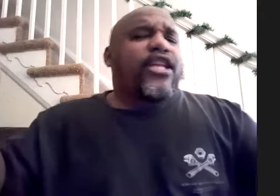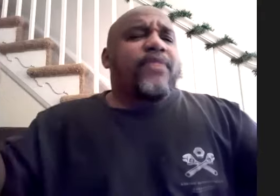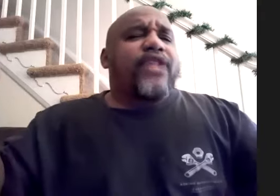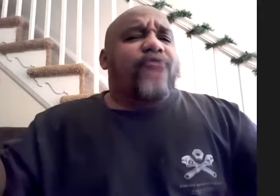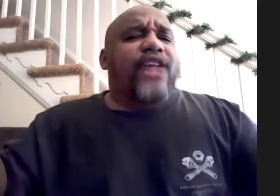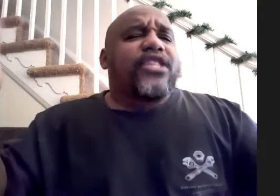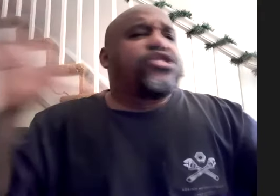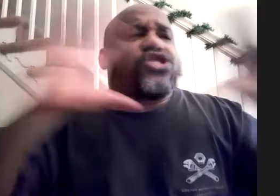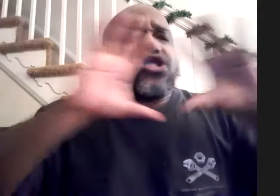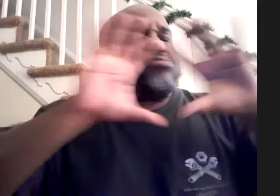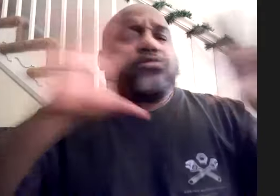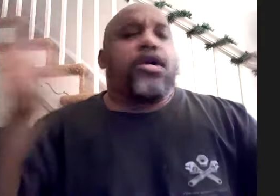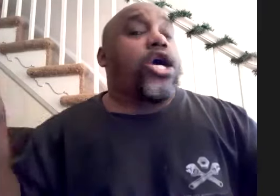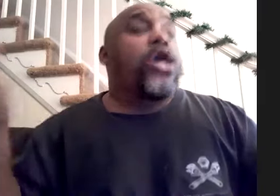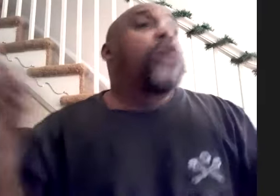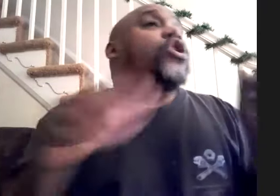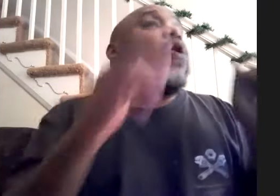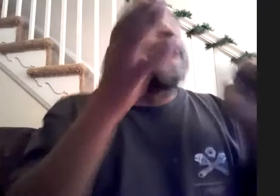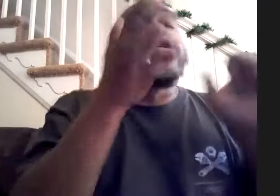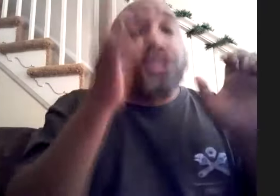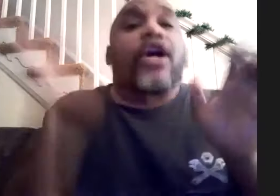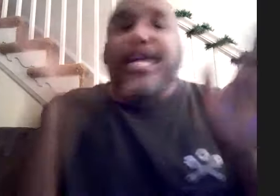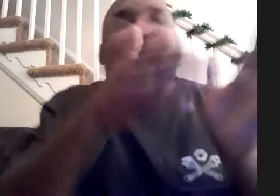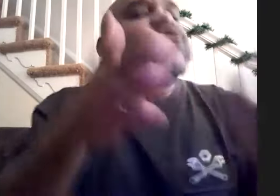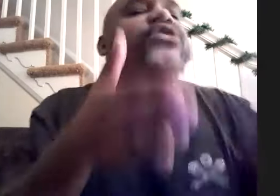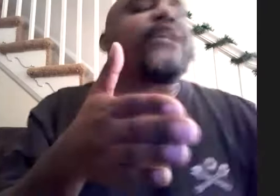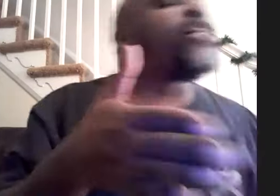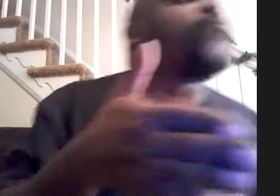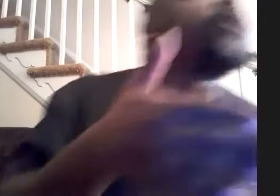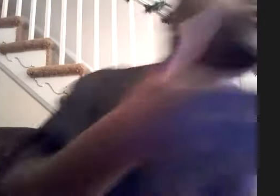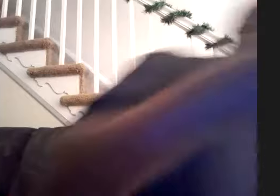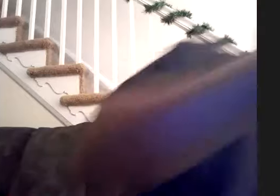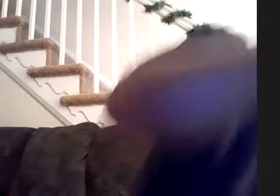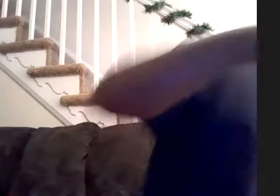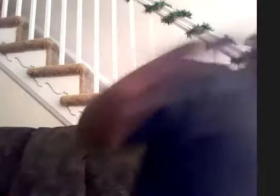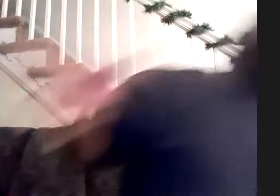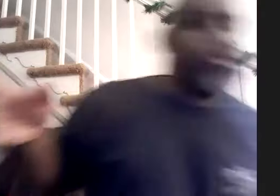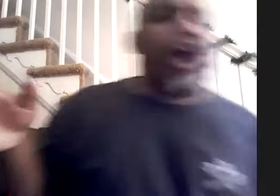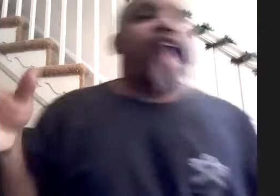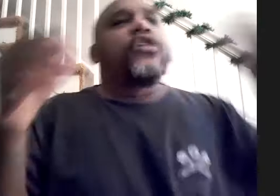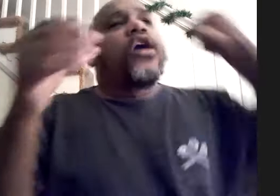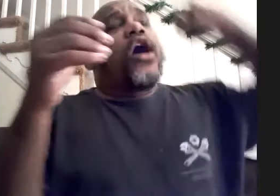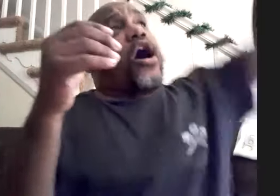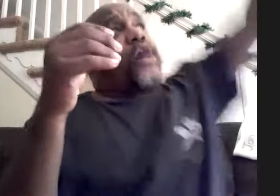of my surroundings that is just so i'm gonna start again i'm gonna do the same thing i think but let me call it tracks um